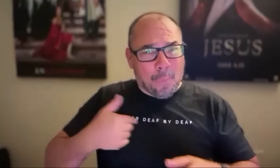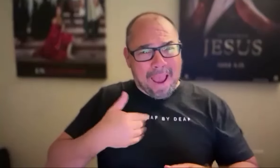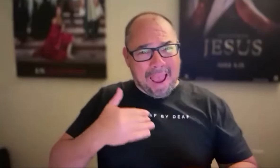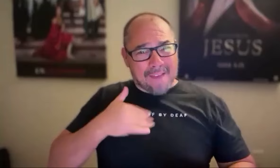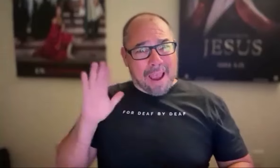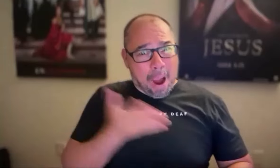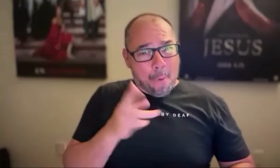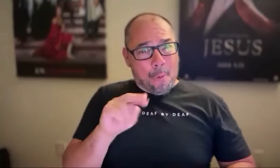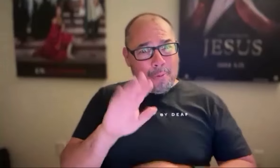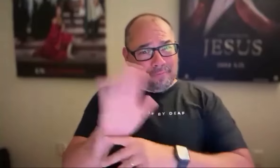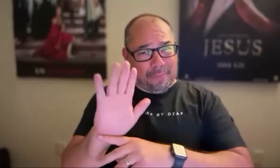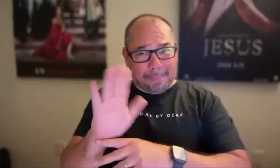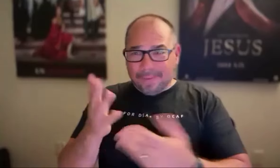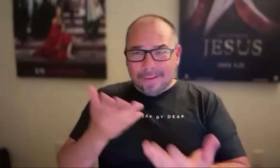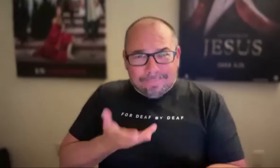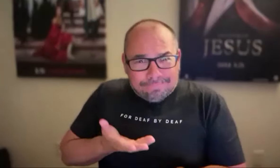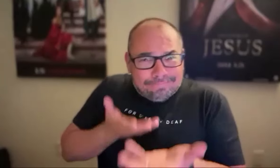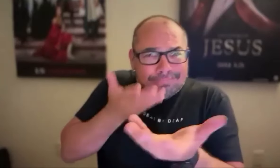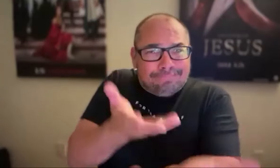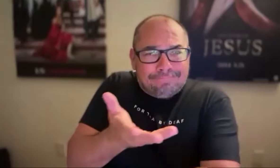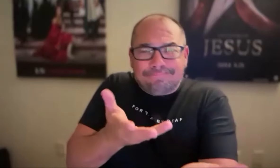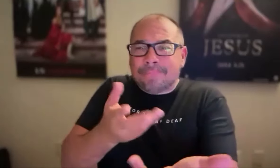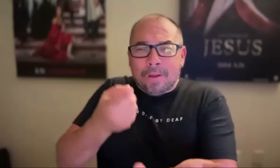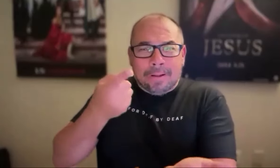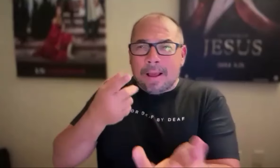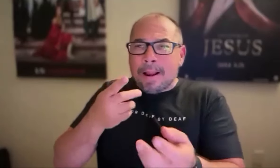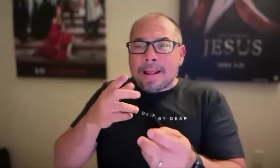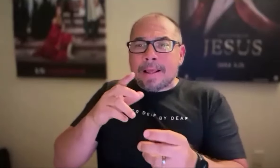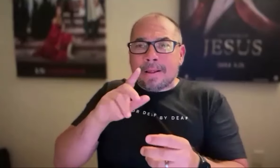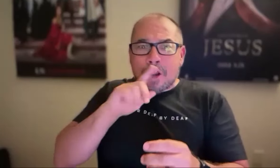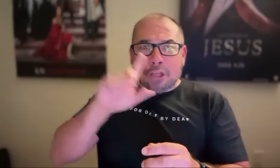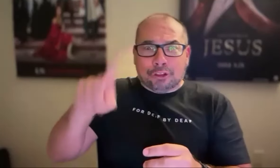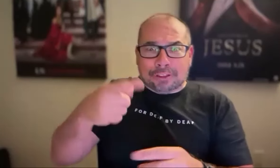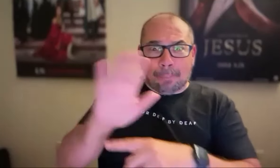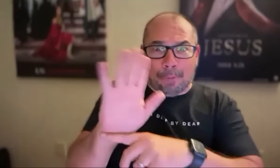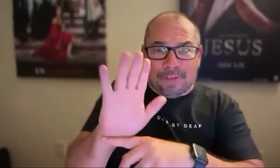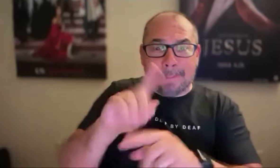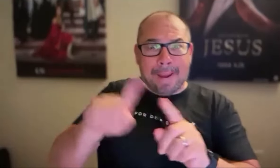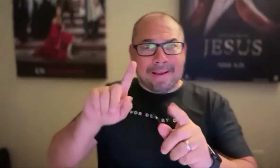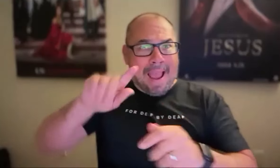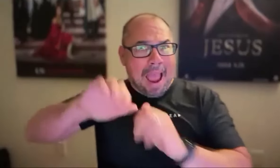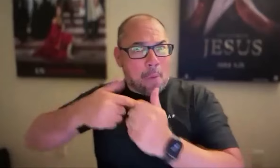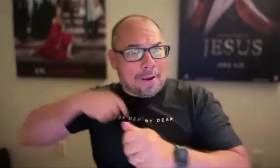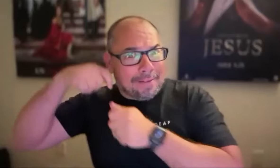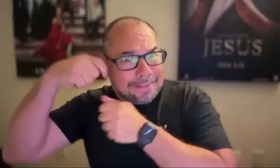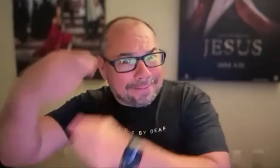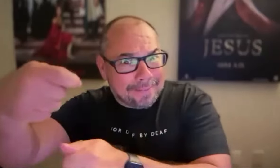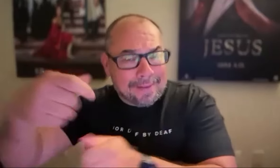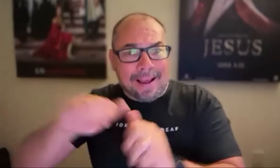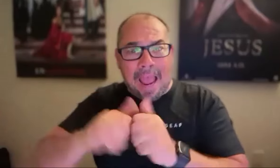know, as deaf filmmakers, this was our heart being put into this. It's not just the movie. It's not the